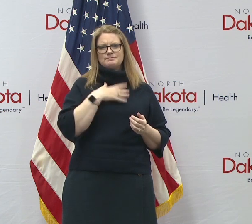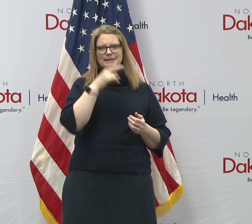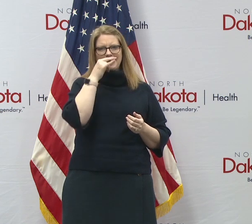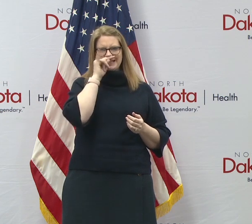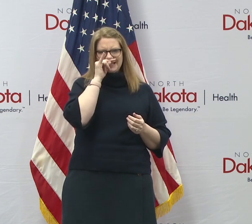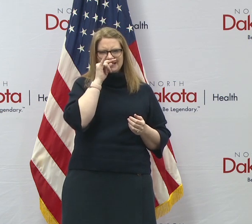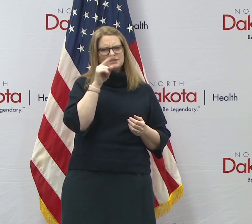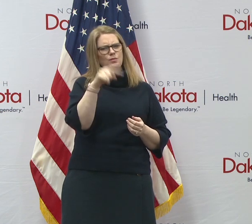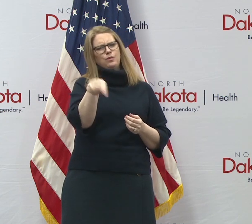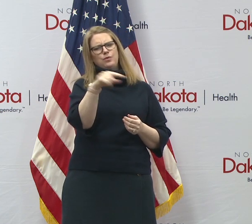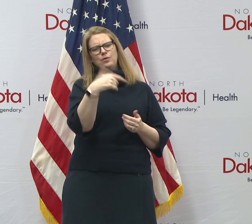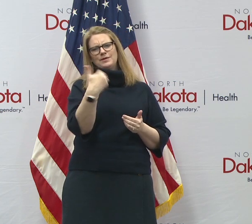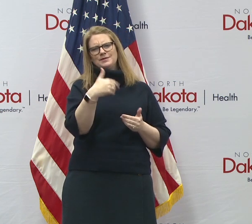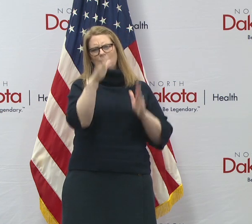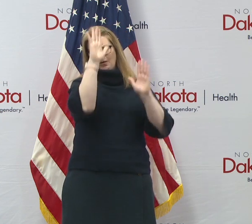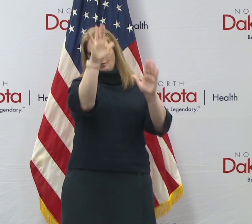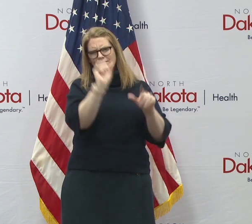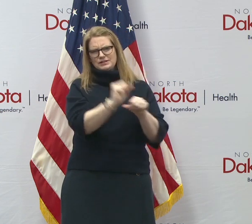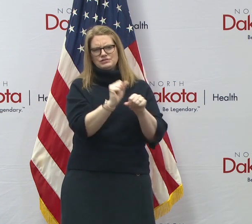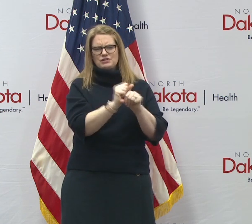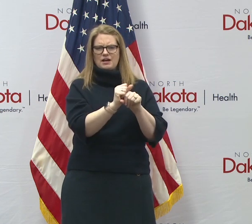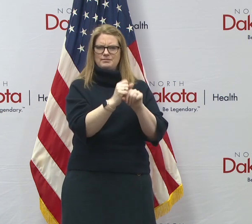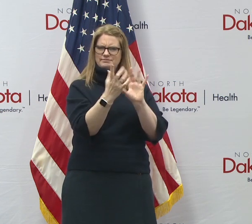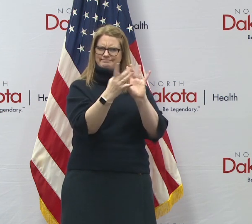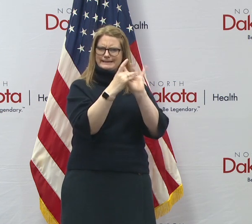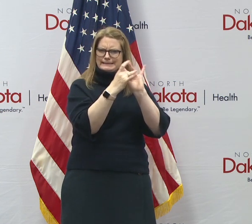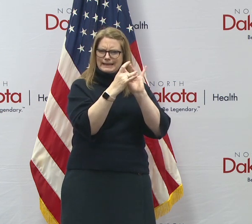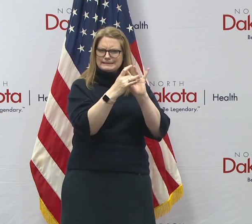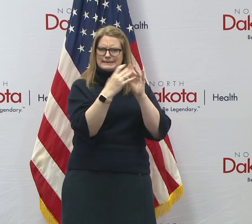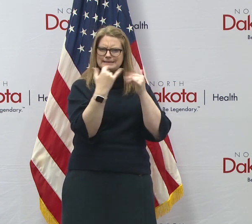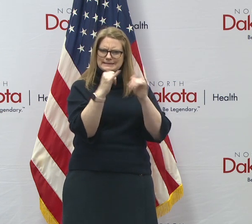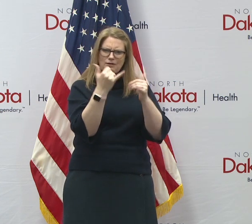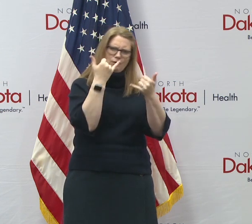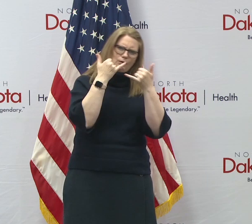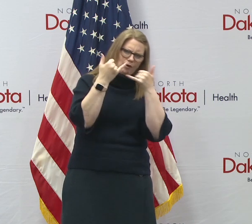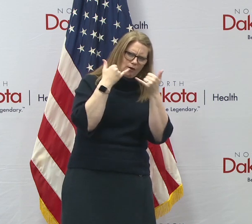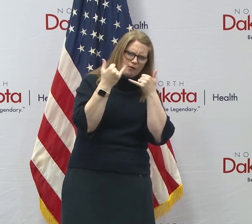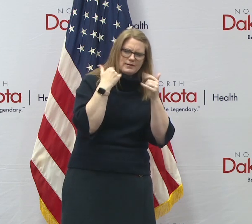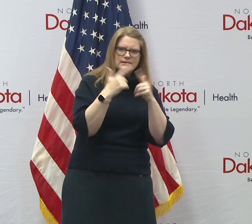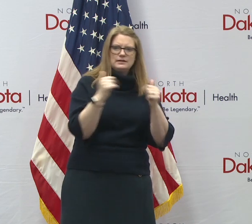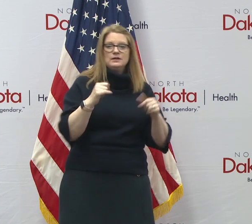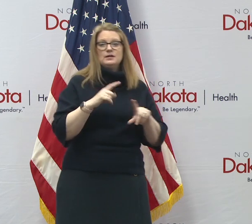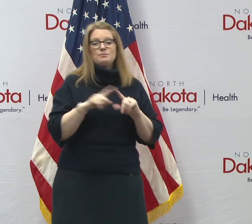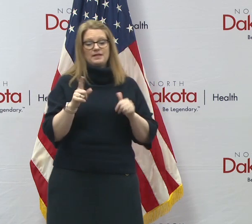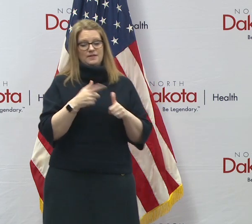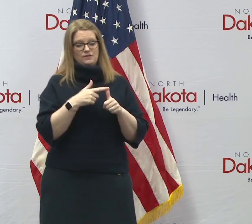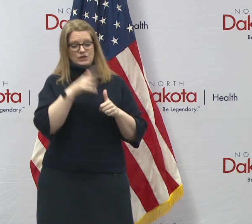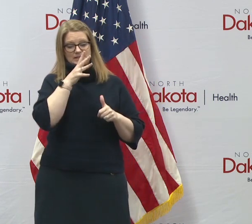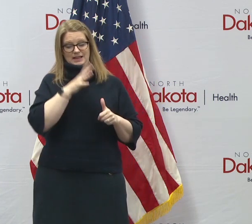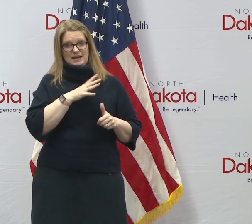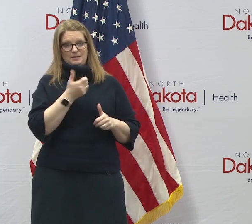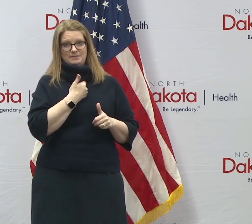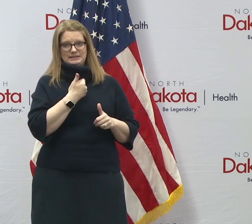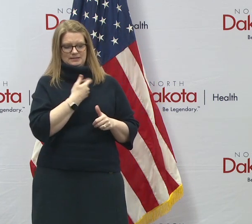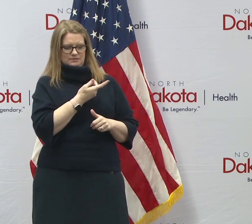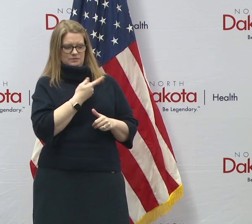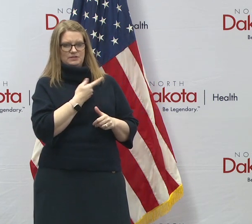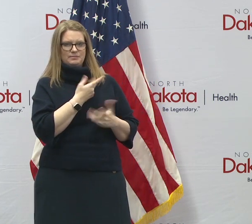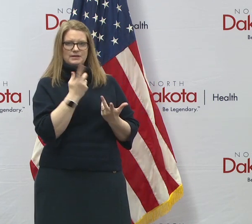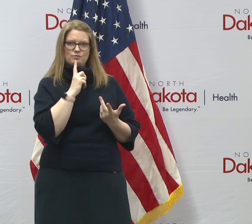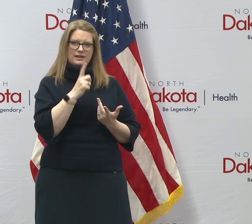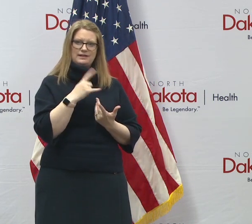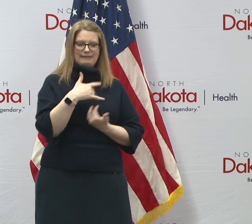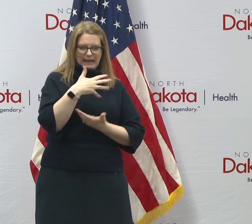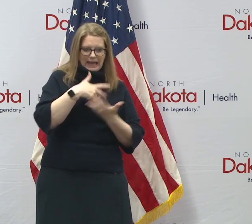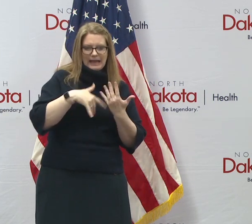are been in great job of staying in touch and supportive, but, uh, the first lady and I, uh, have been hanging out together,